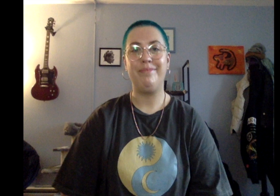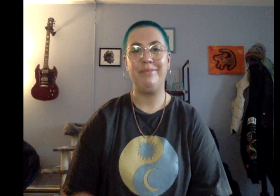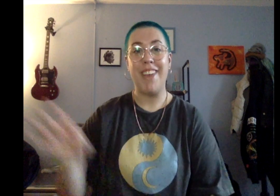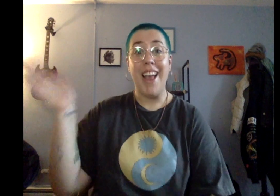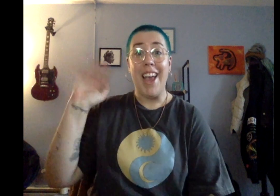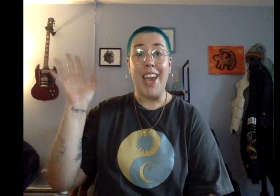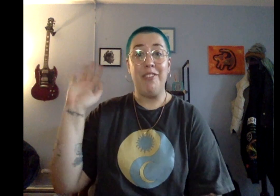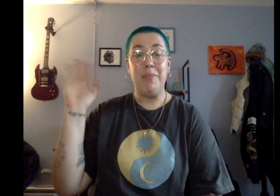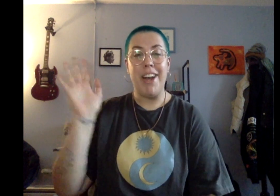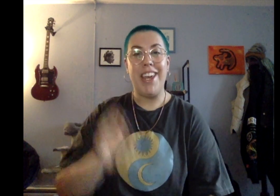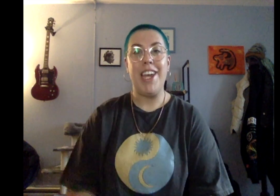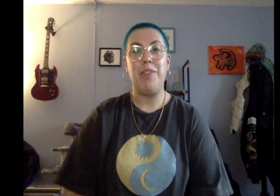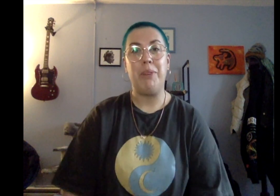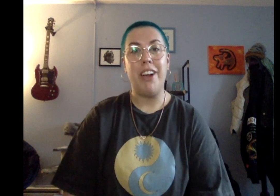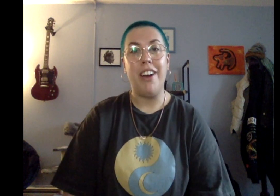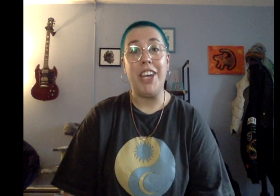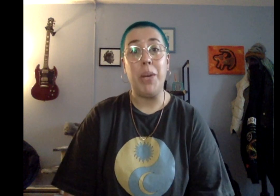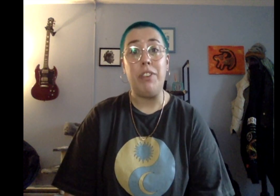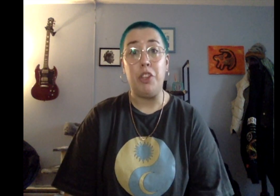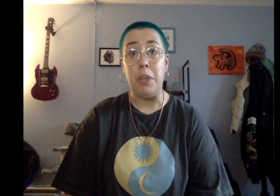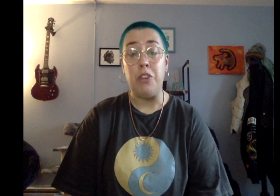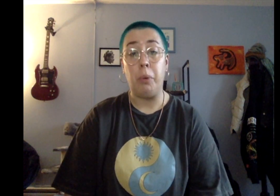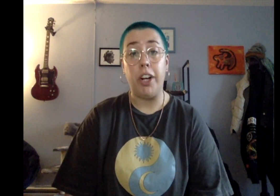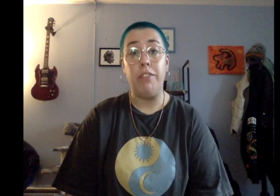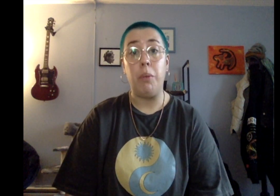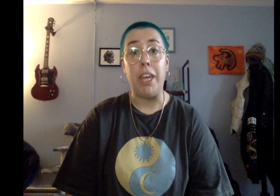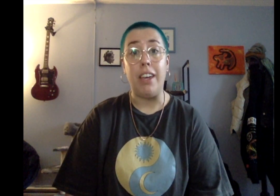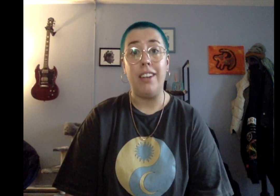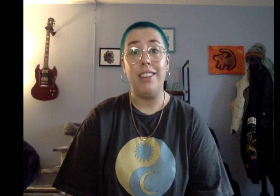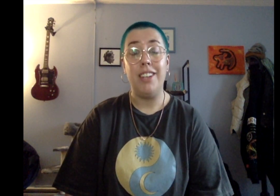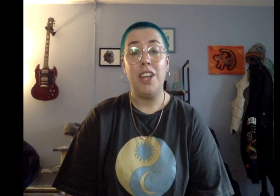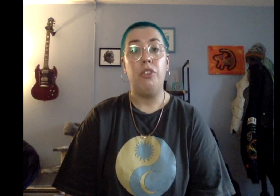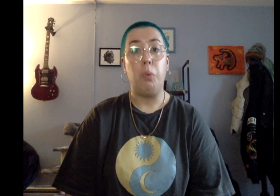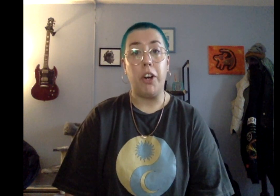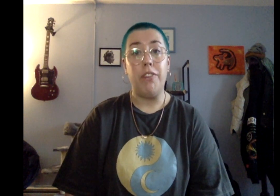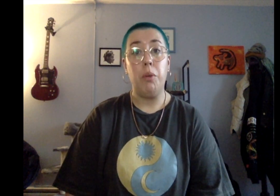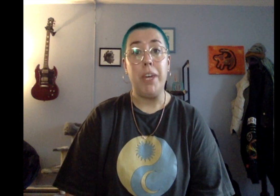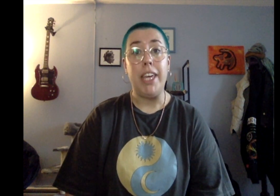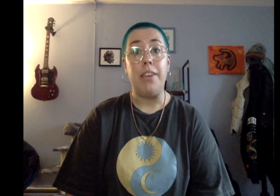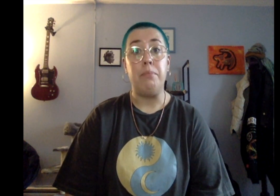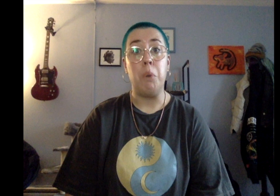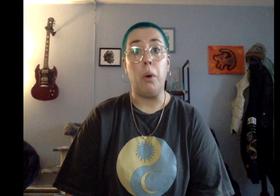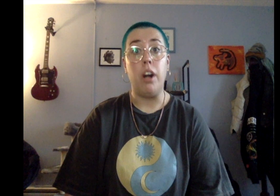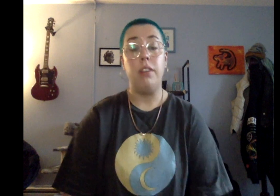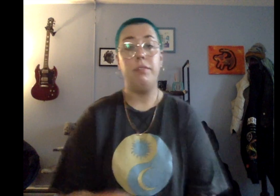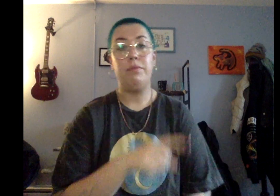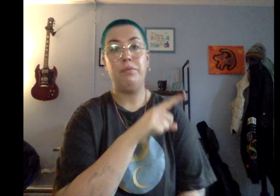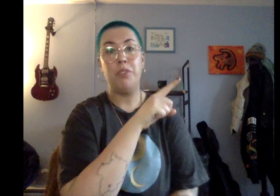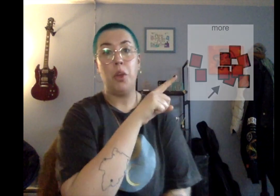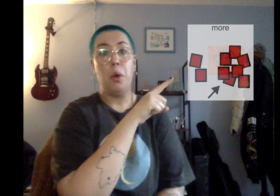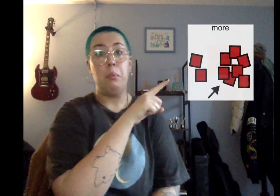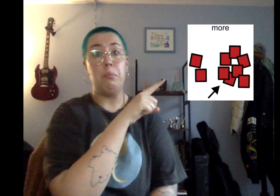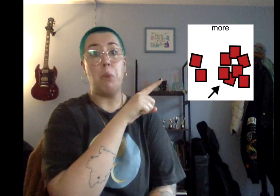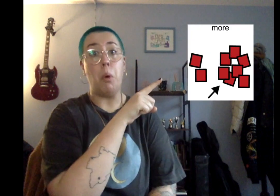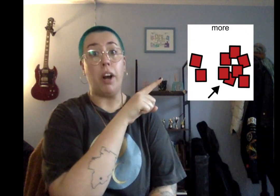Hey everybody, it's Brianna here with this week's Word of the Week. The word of the week is more. More.